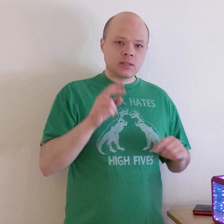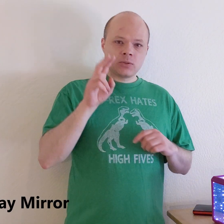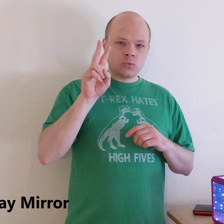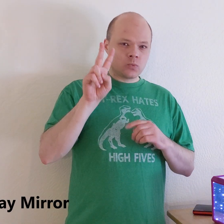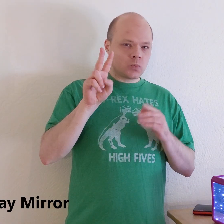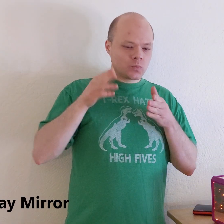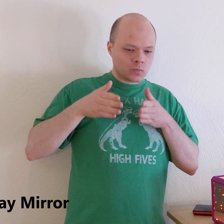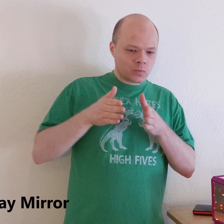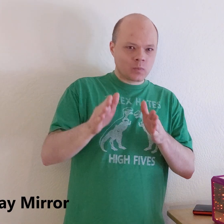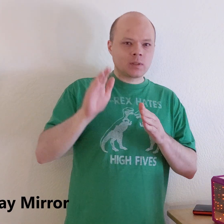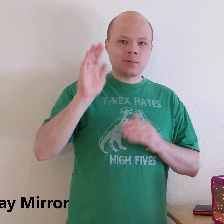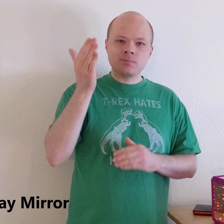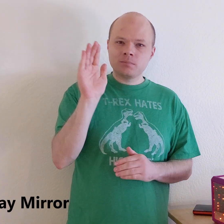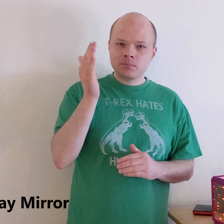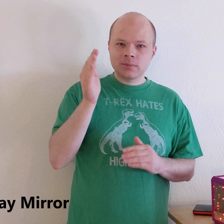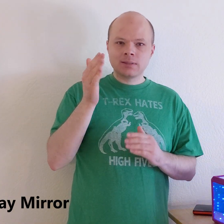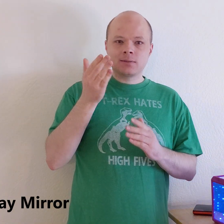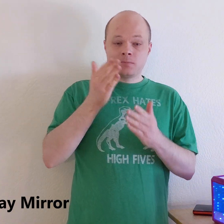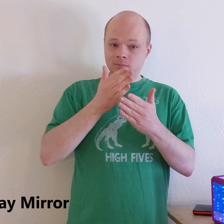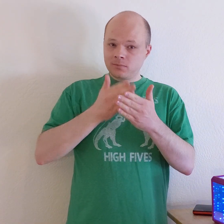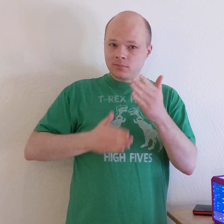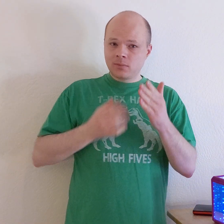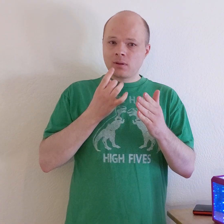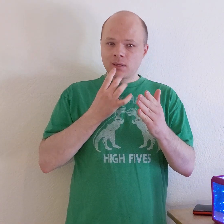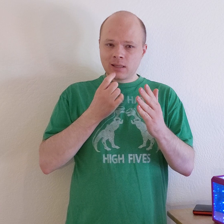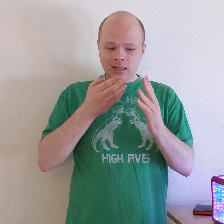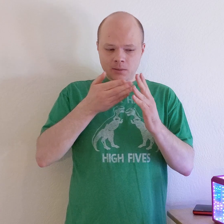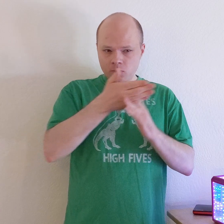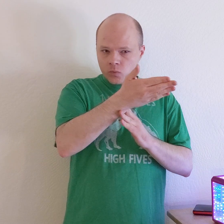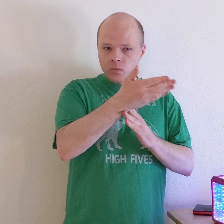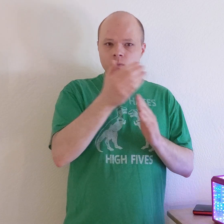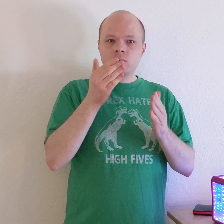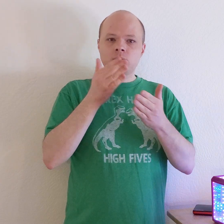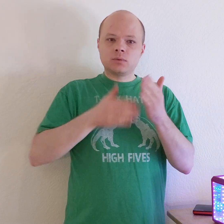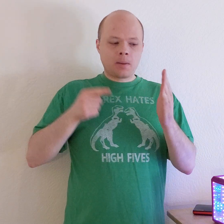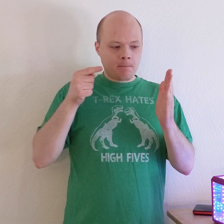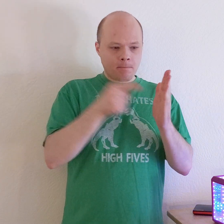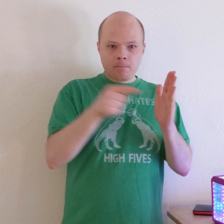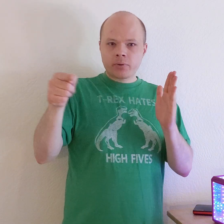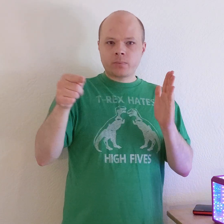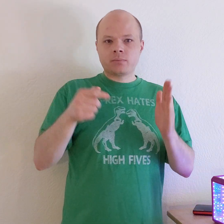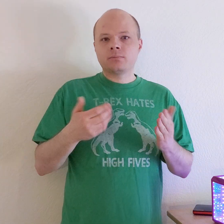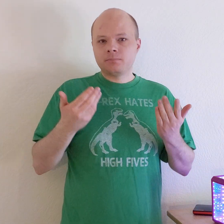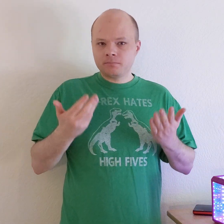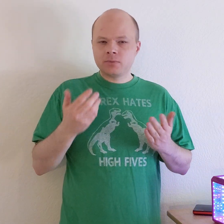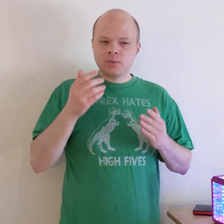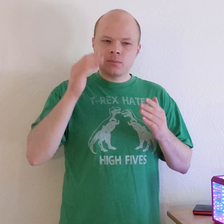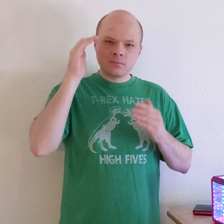It's two-way mirrors that some of the light goes through, but some of it gets reflected back. So